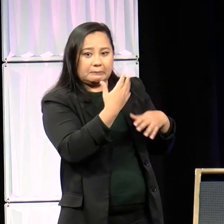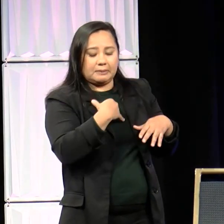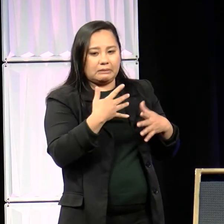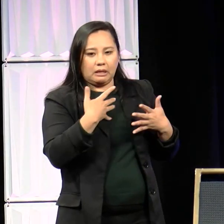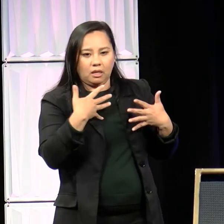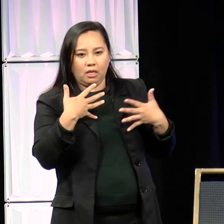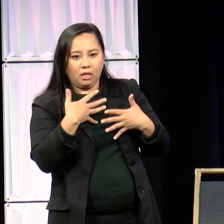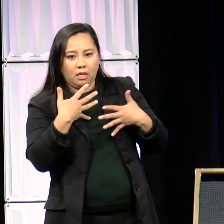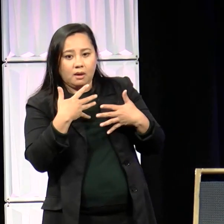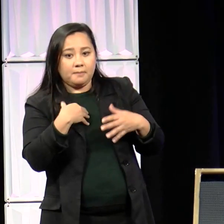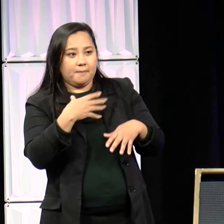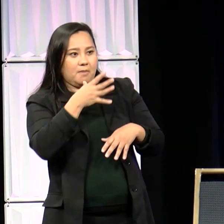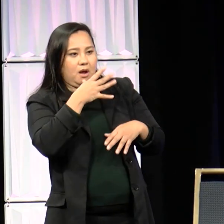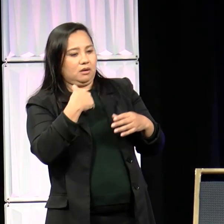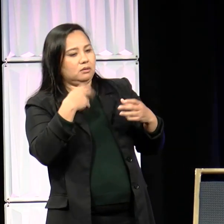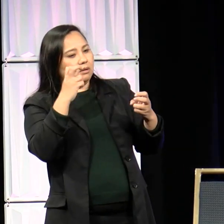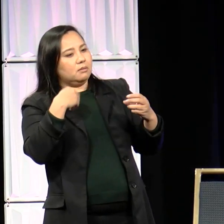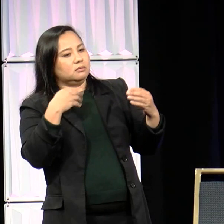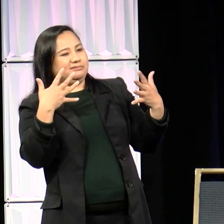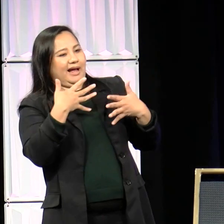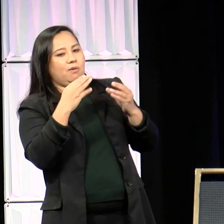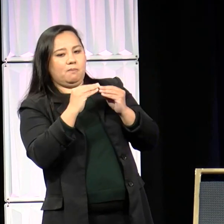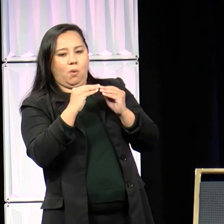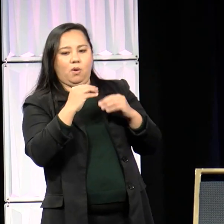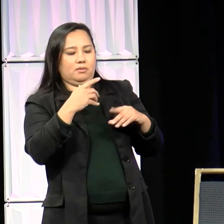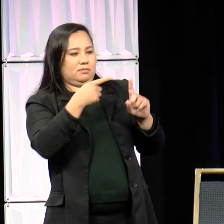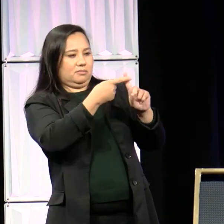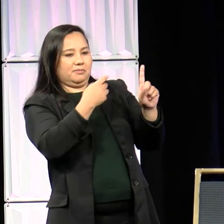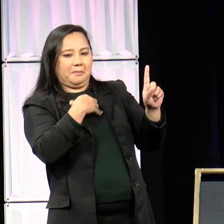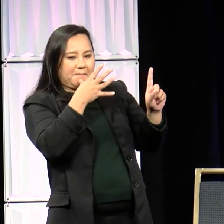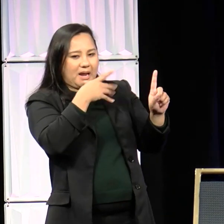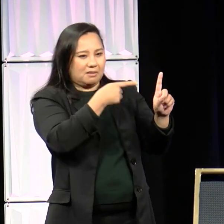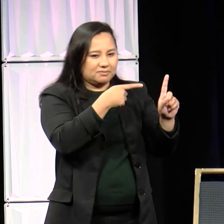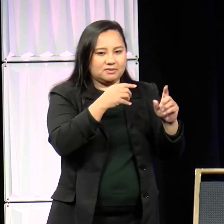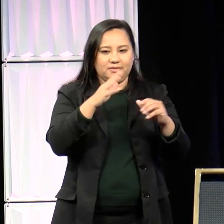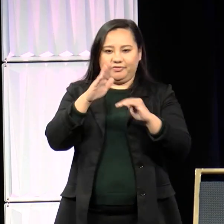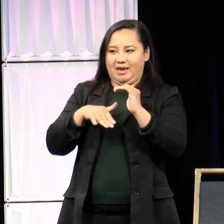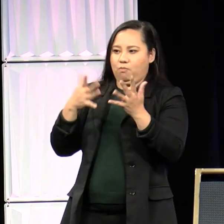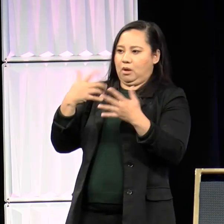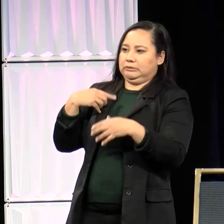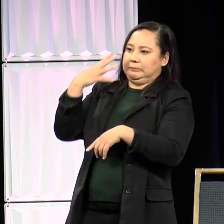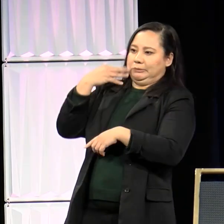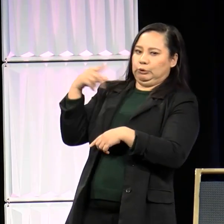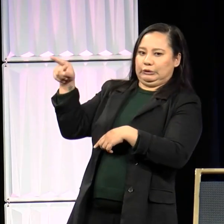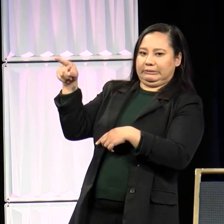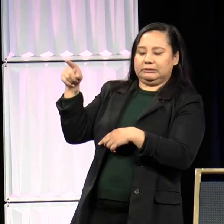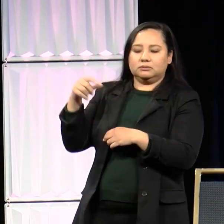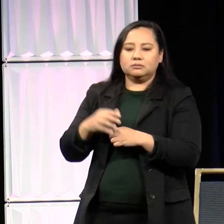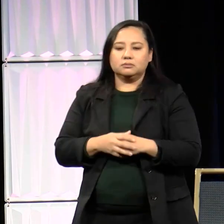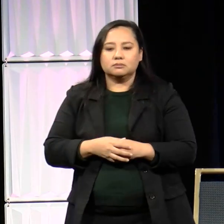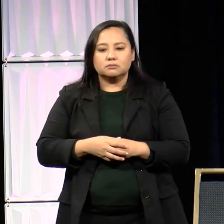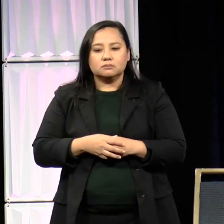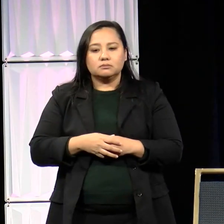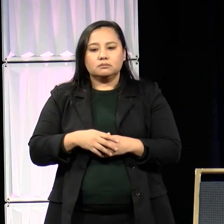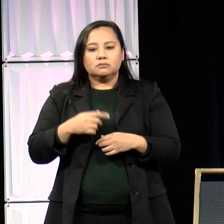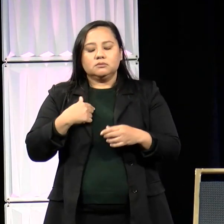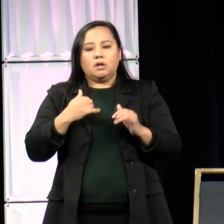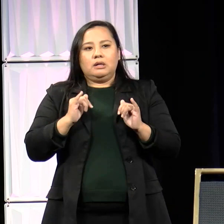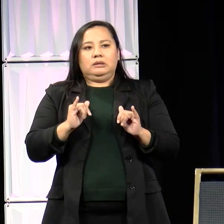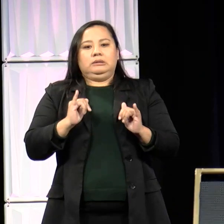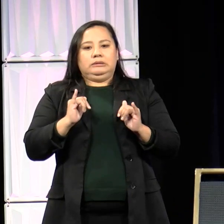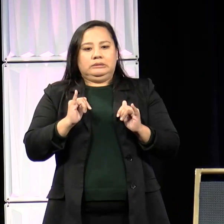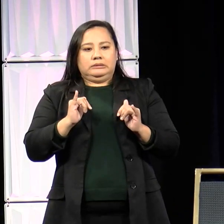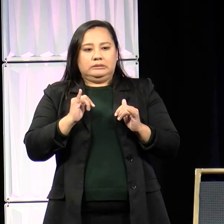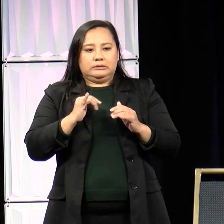So I stopped sharing with her. In one year, I changed forever. I was shrinking, becoming quieter, anxious